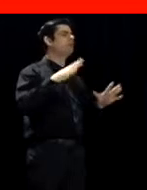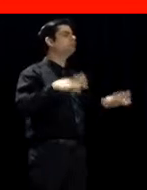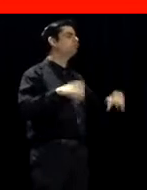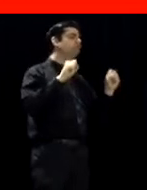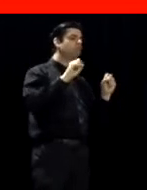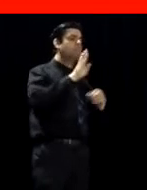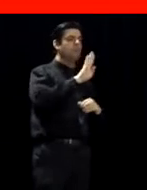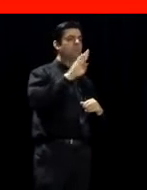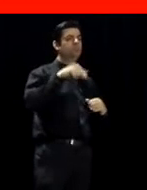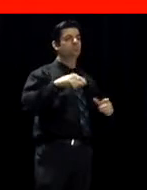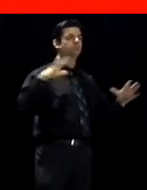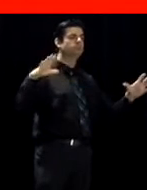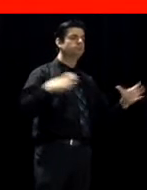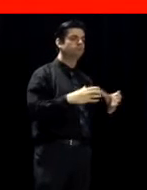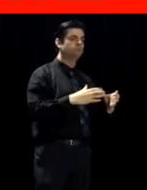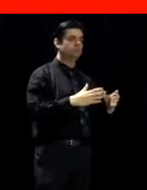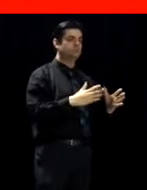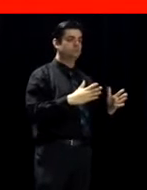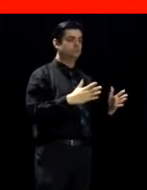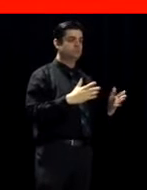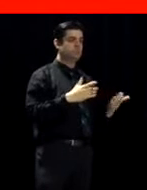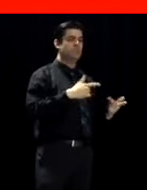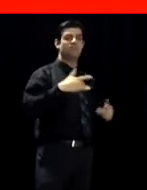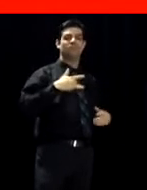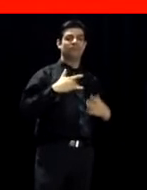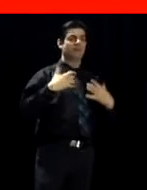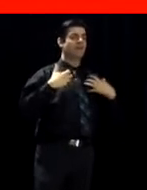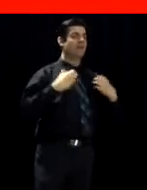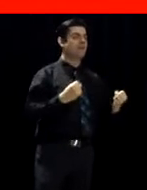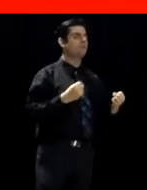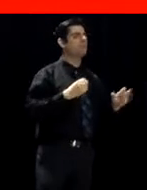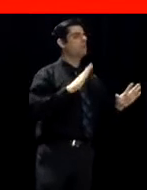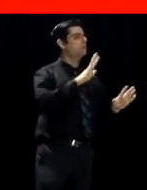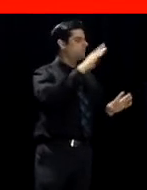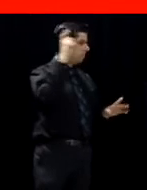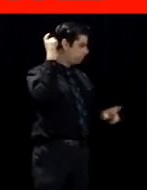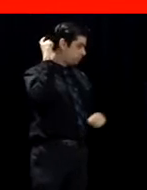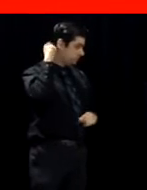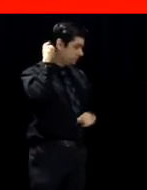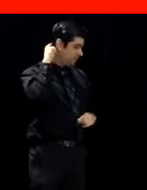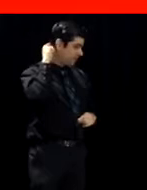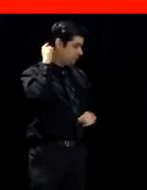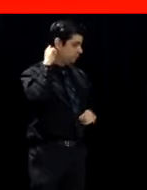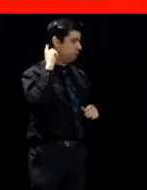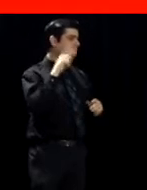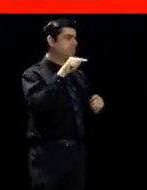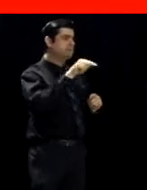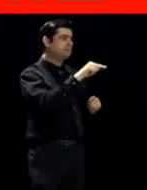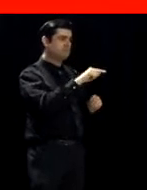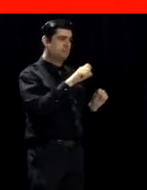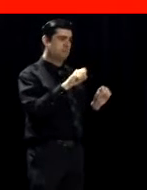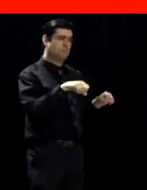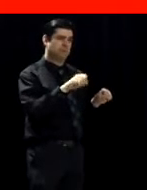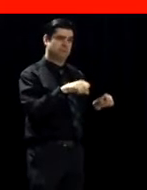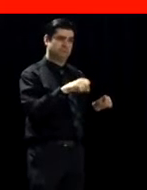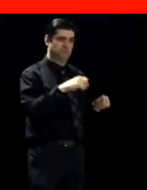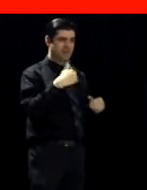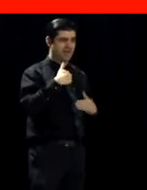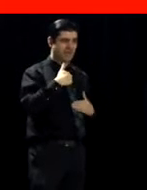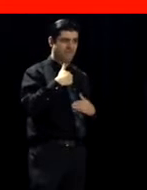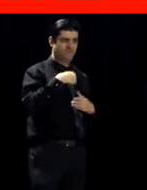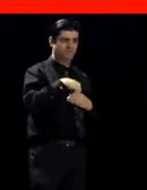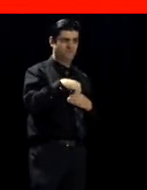even though people are feeling healthy, they may have had exposure and they may be contagious. So please do this for